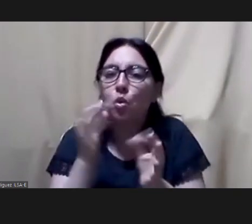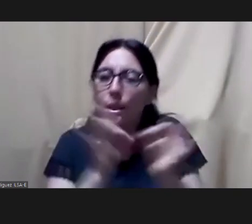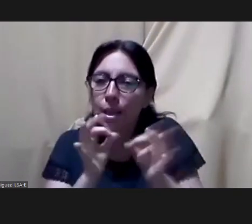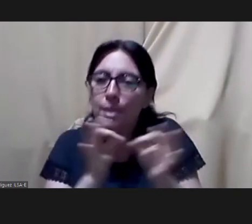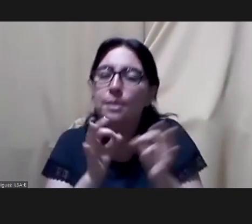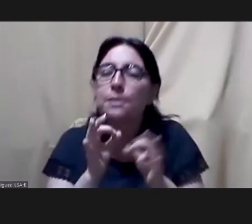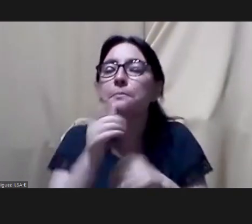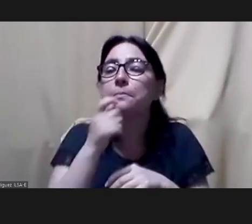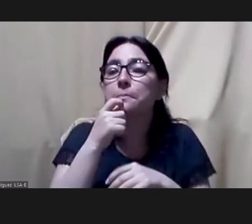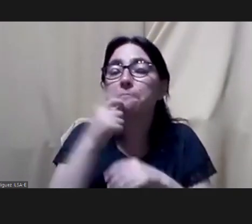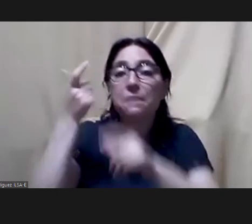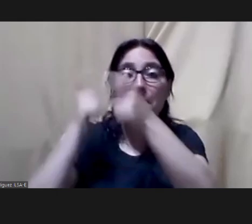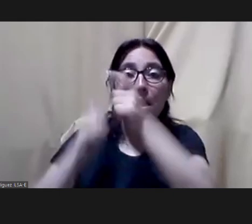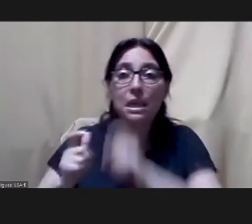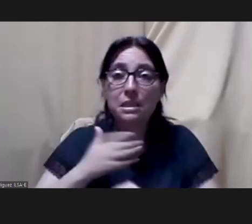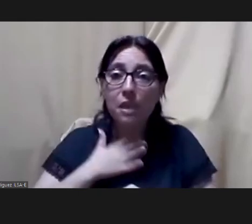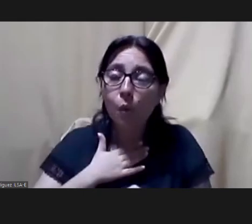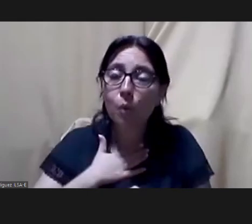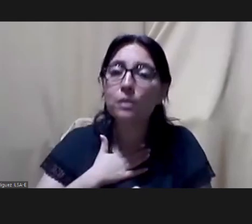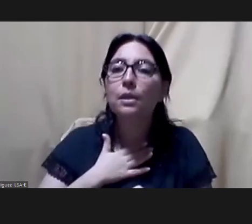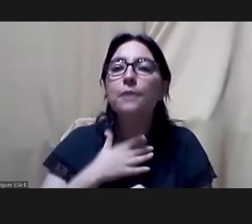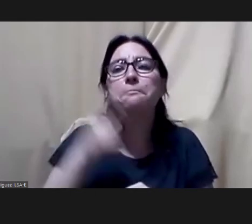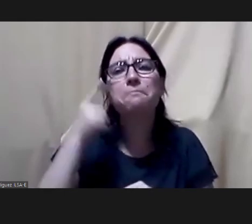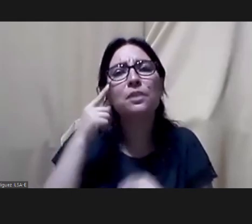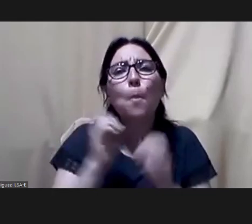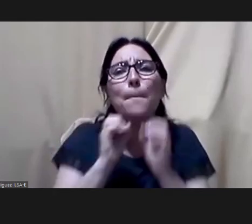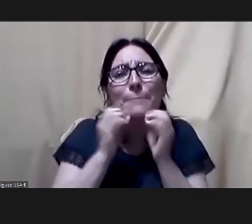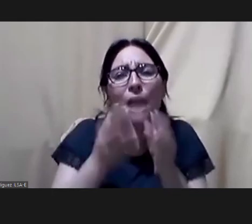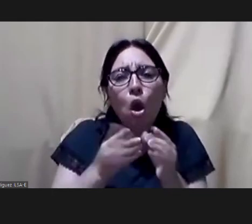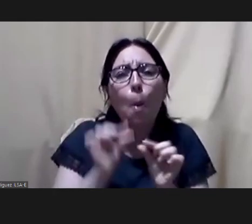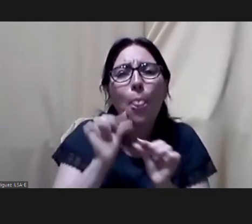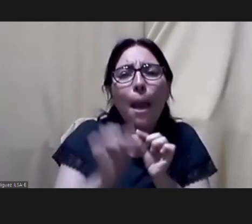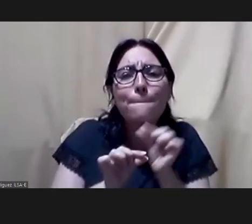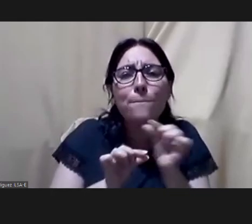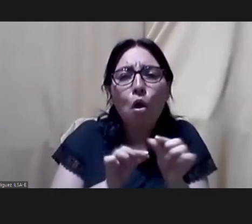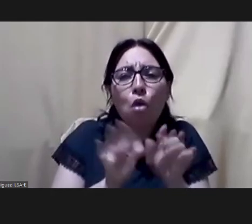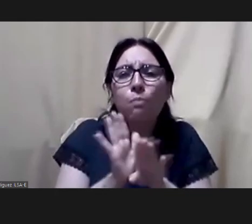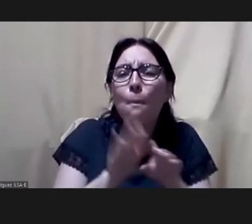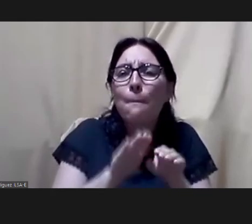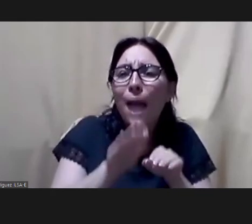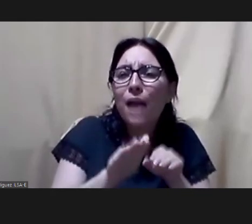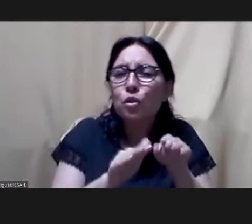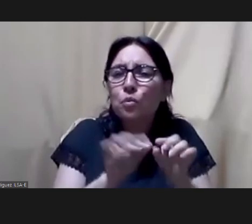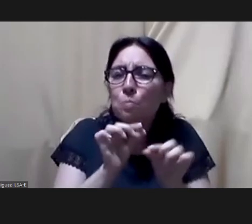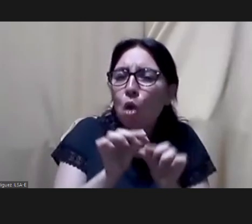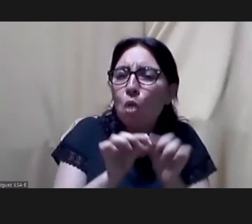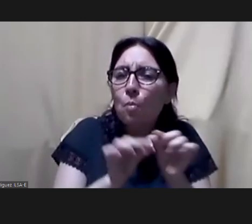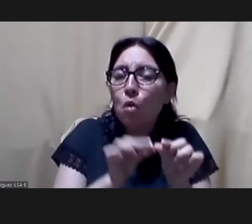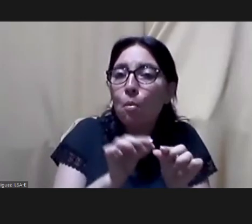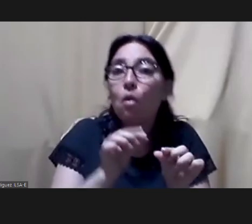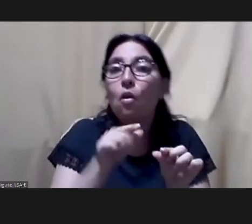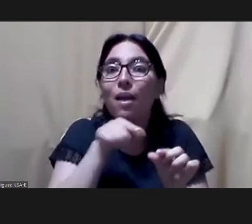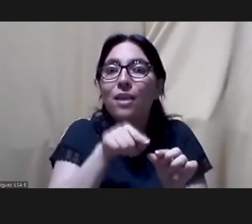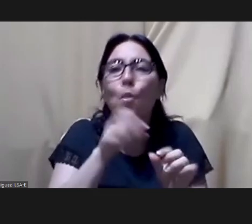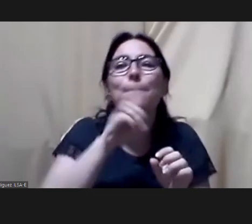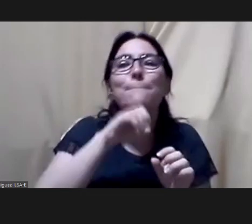example sometimes it's better to go through baby steps and not being too ambitious